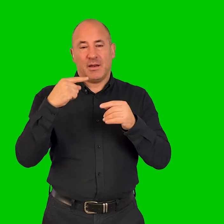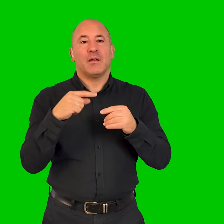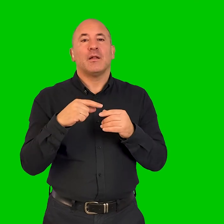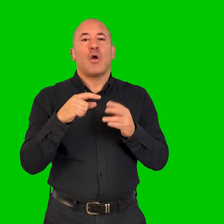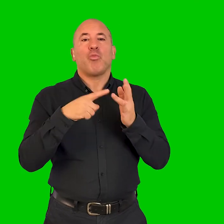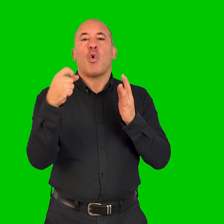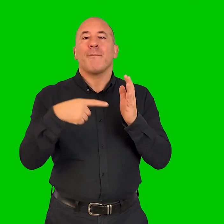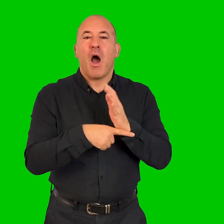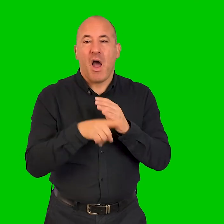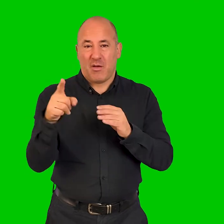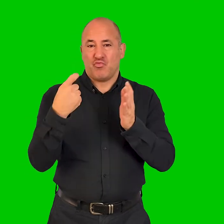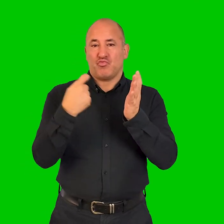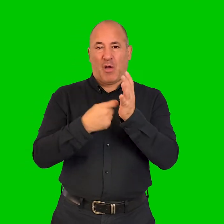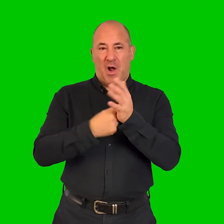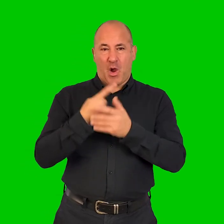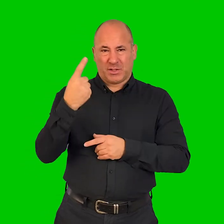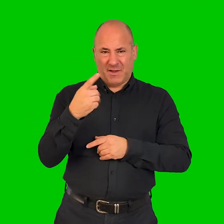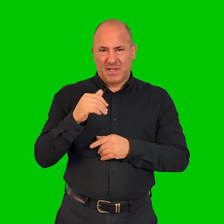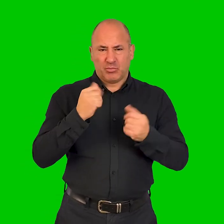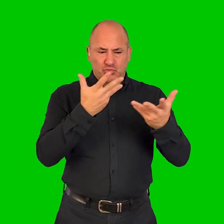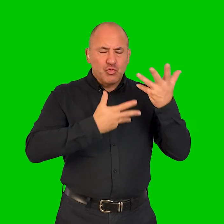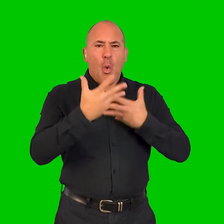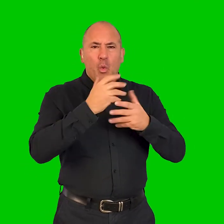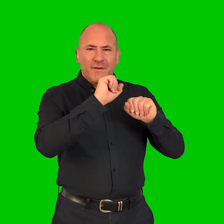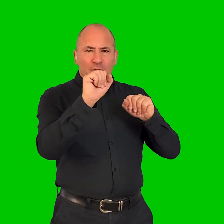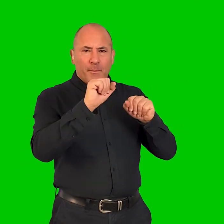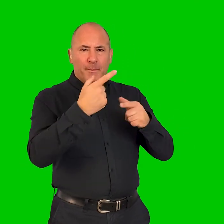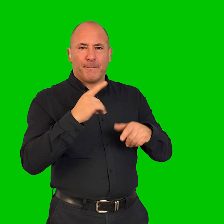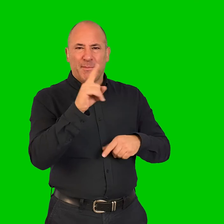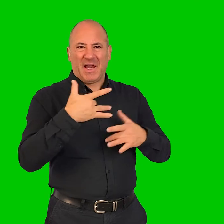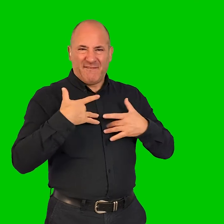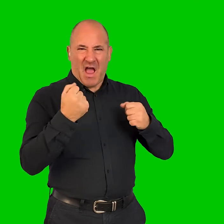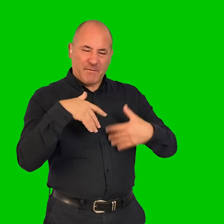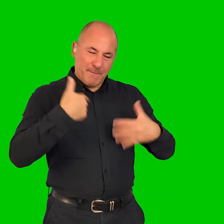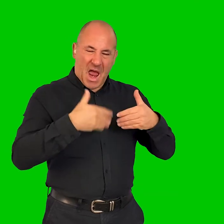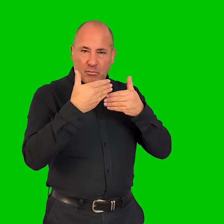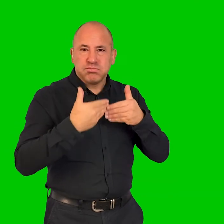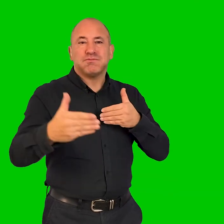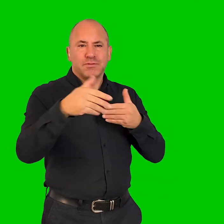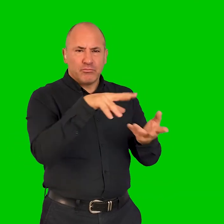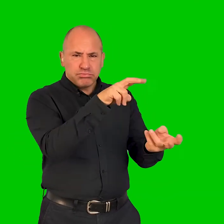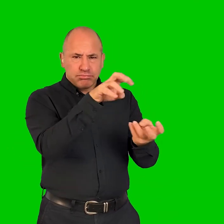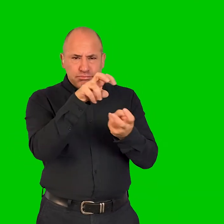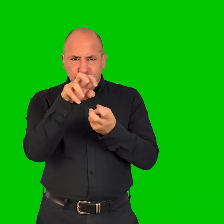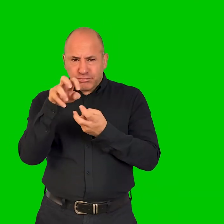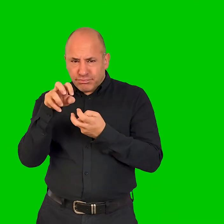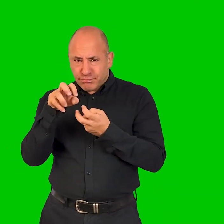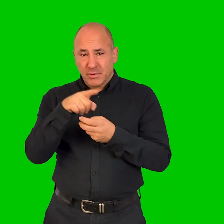October, Raquel had been collecting stories from Coventry residents who also live with chronic pain, have an invisible disability or are neurodiverse.